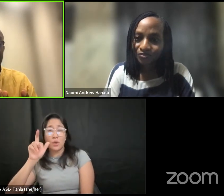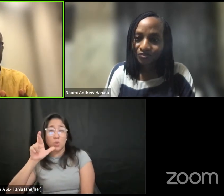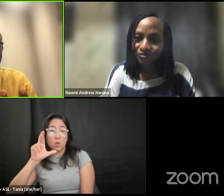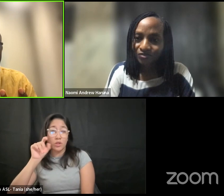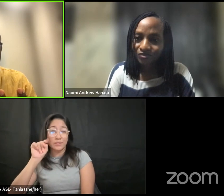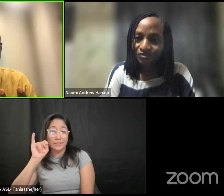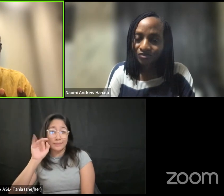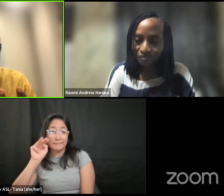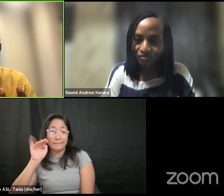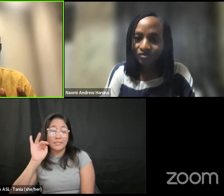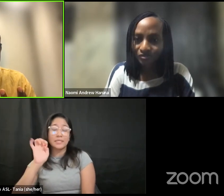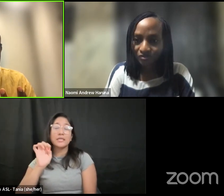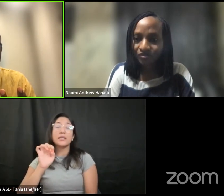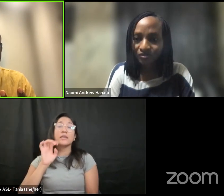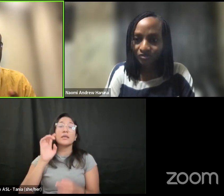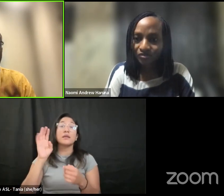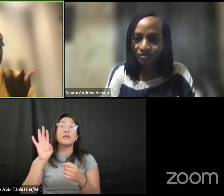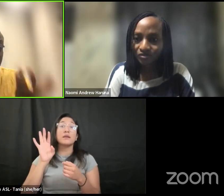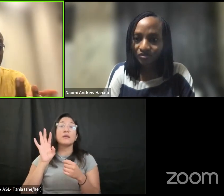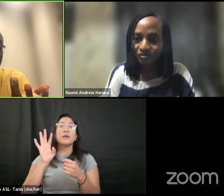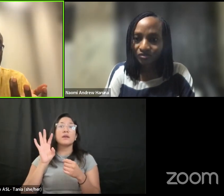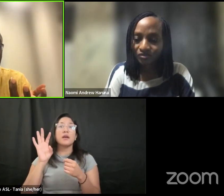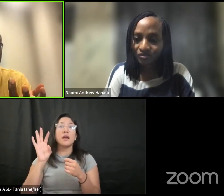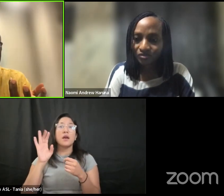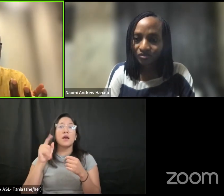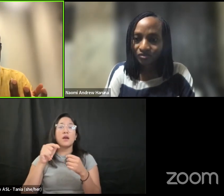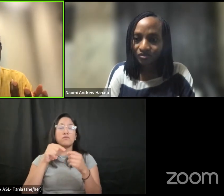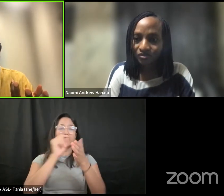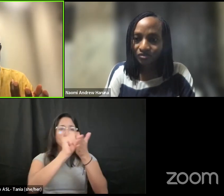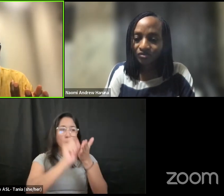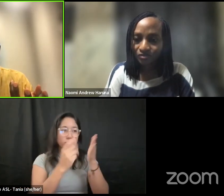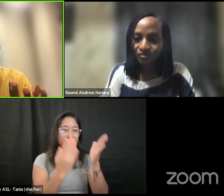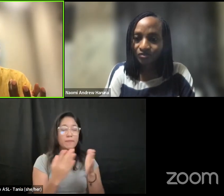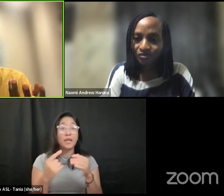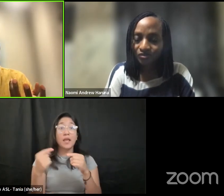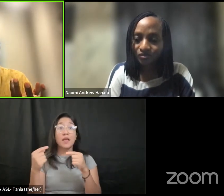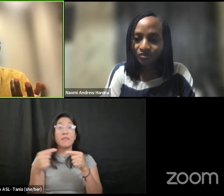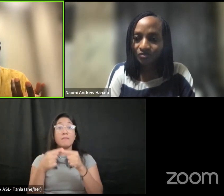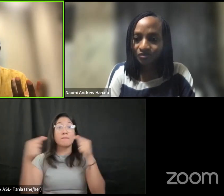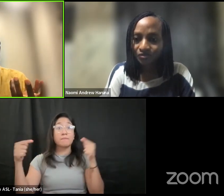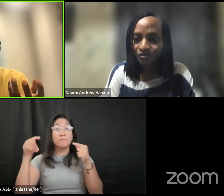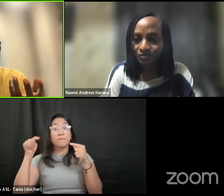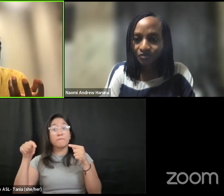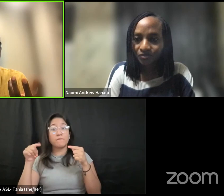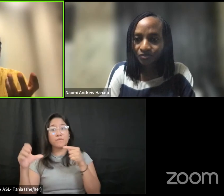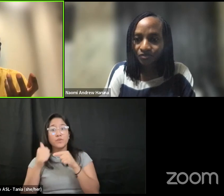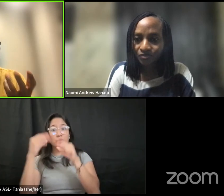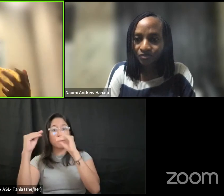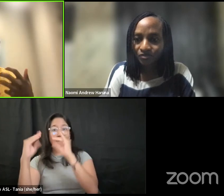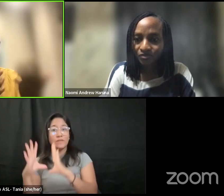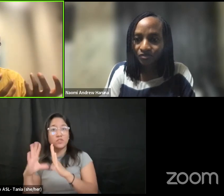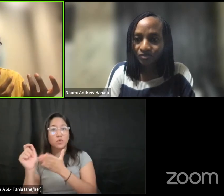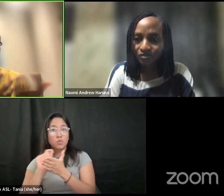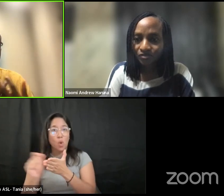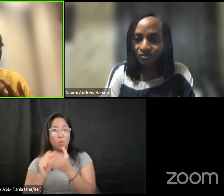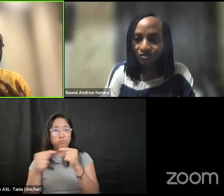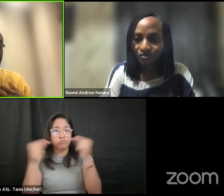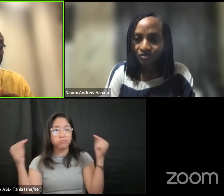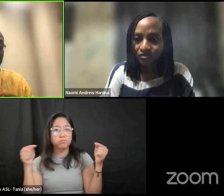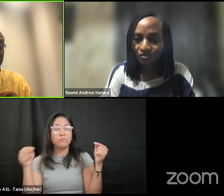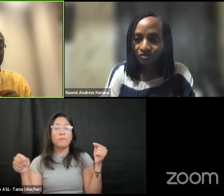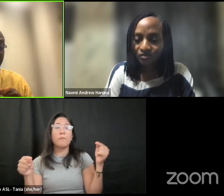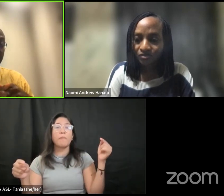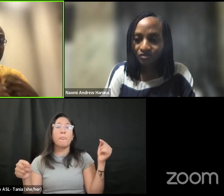counter of avon obasi titled the trier of one rally and and history were told that you know